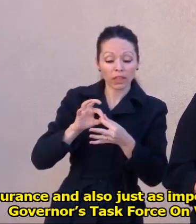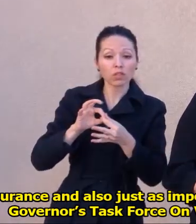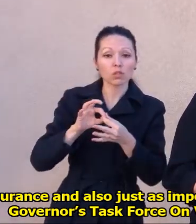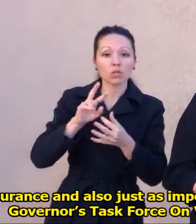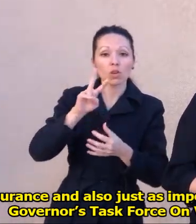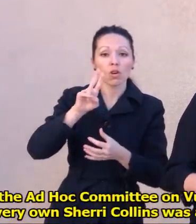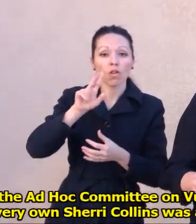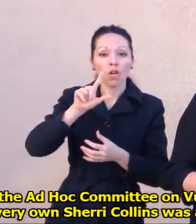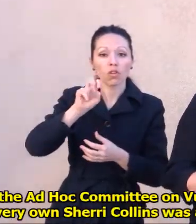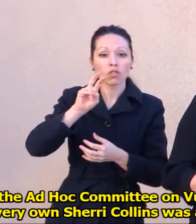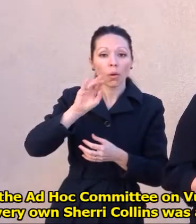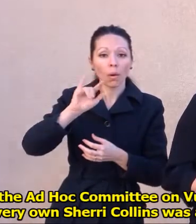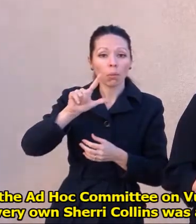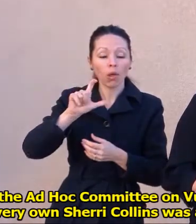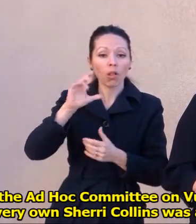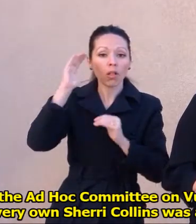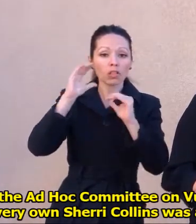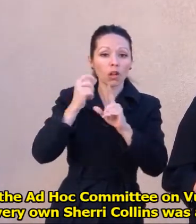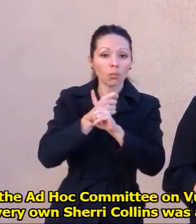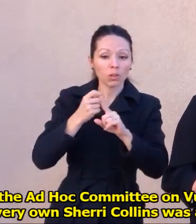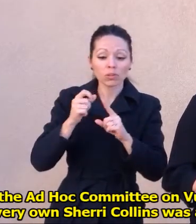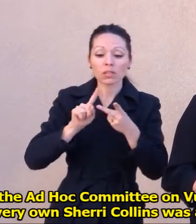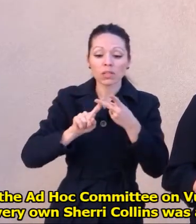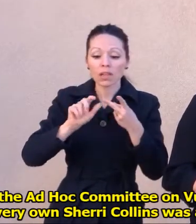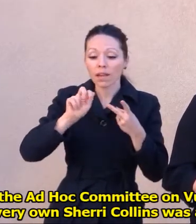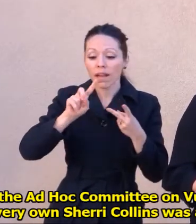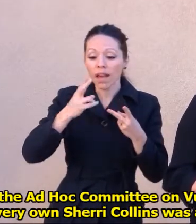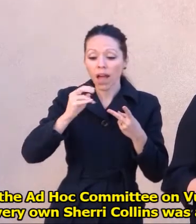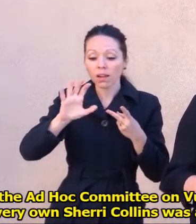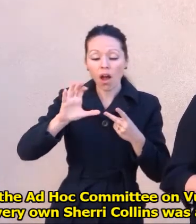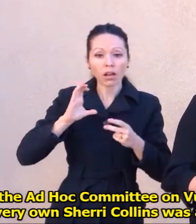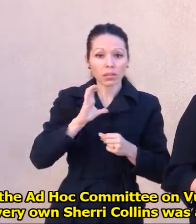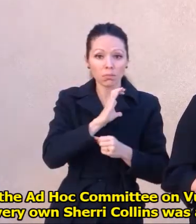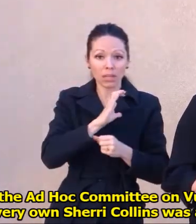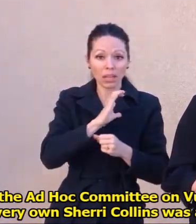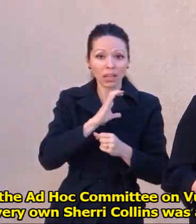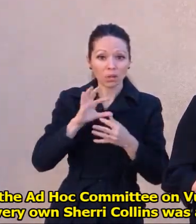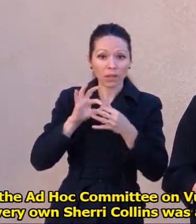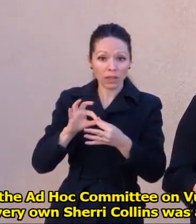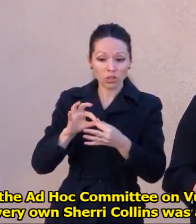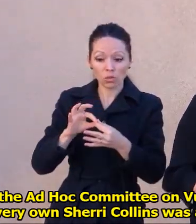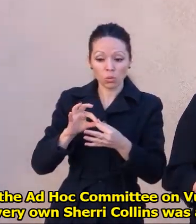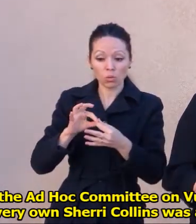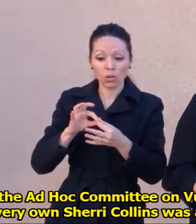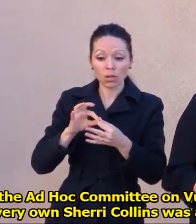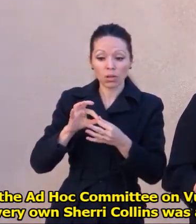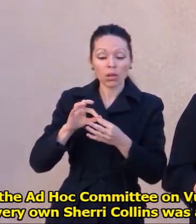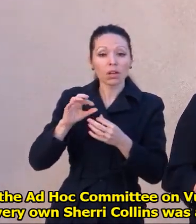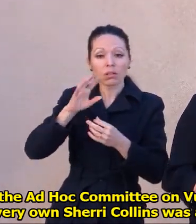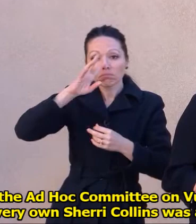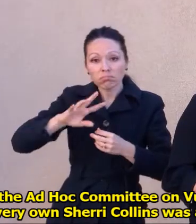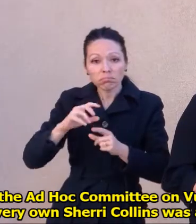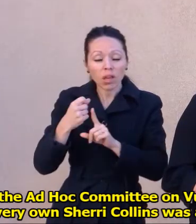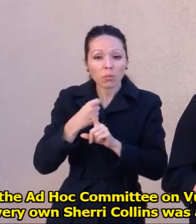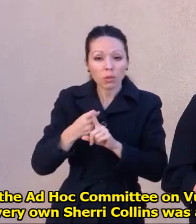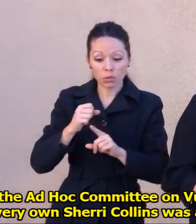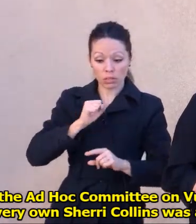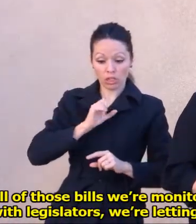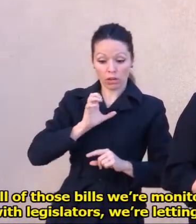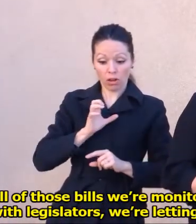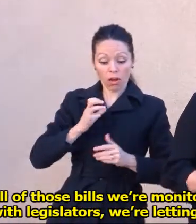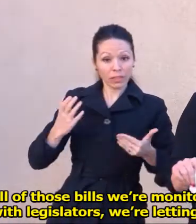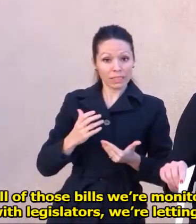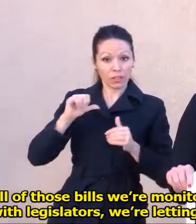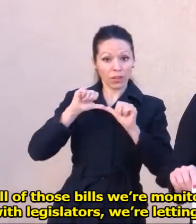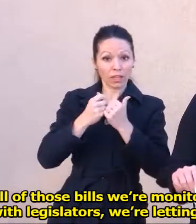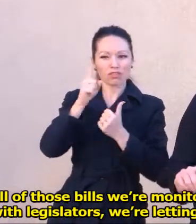Adult Abuse and the Ad-Hoc Committee on Vulnerable Adult Abuse, which our very own Sherry Collins was a committee member of that.